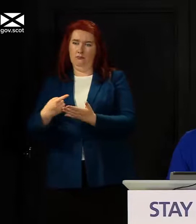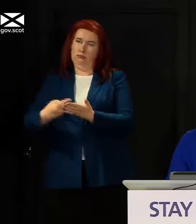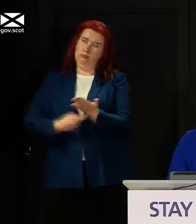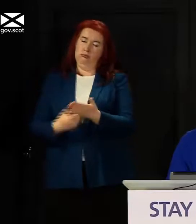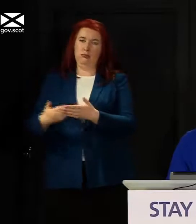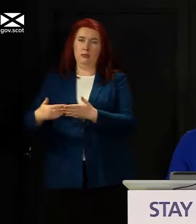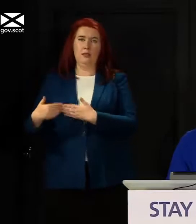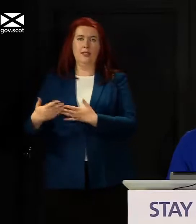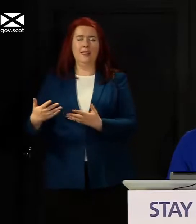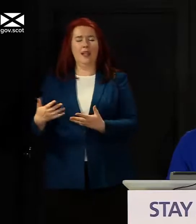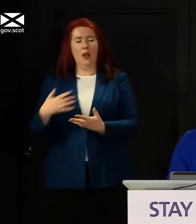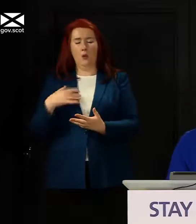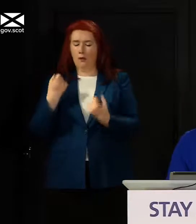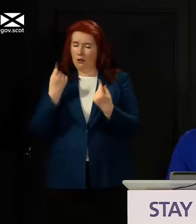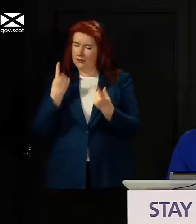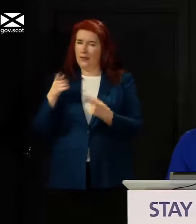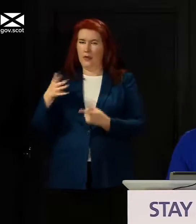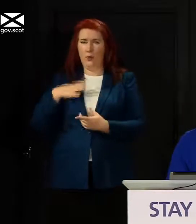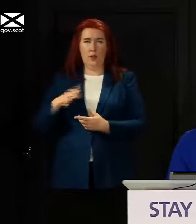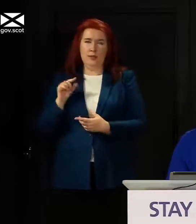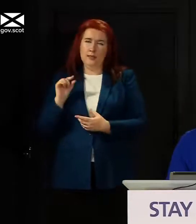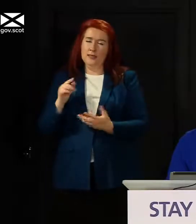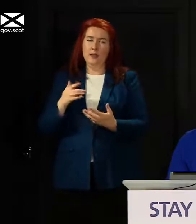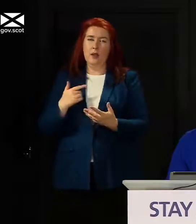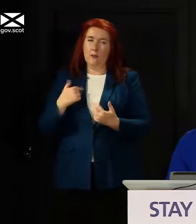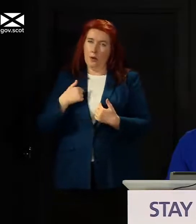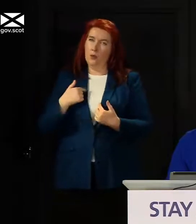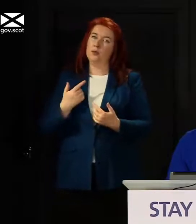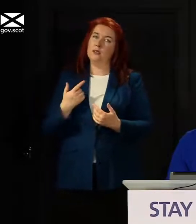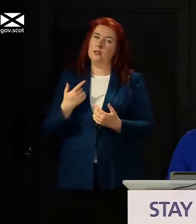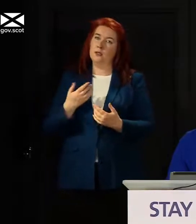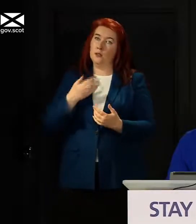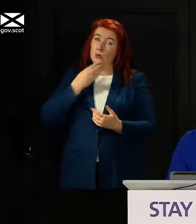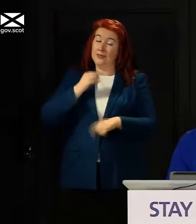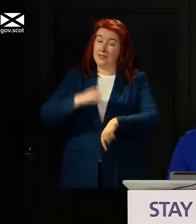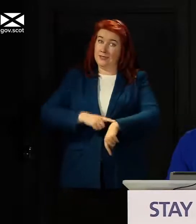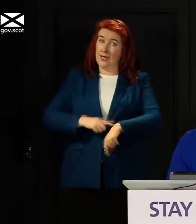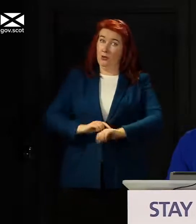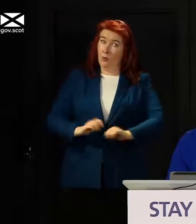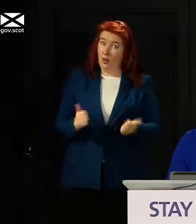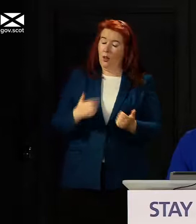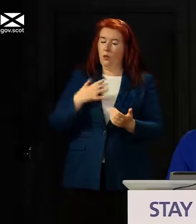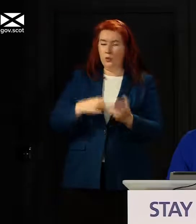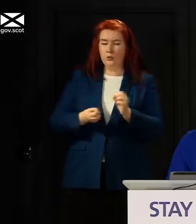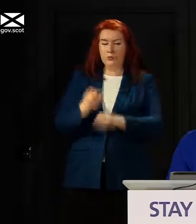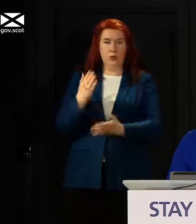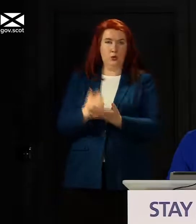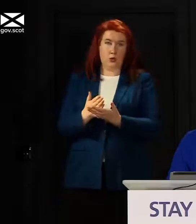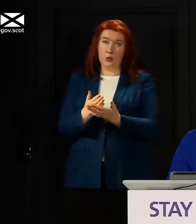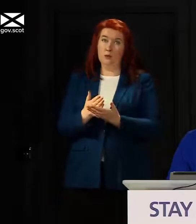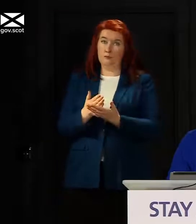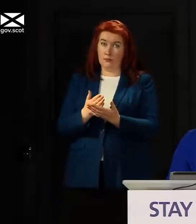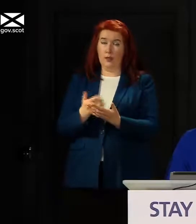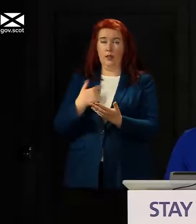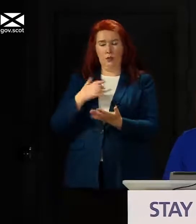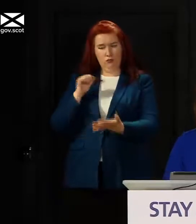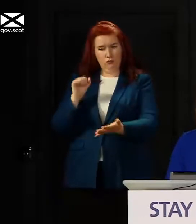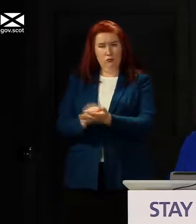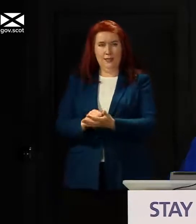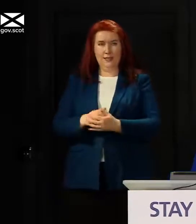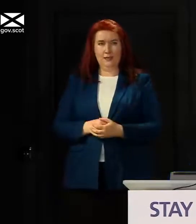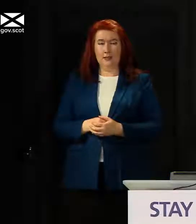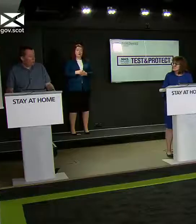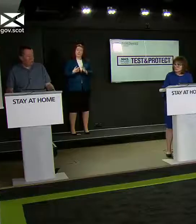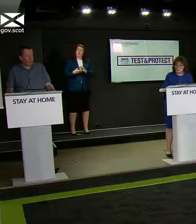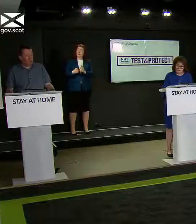we understand that and we are taking the time to make sure as far as we can that we're getting this right